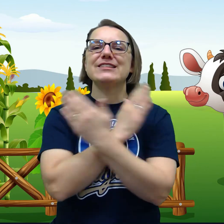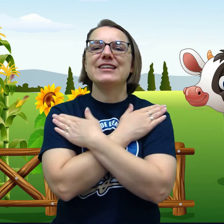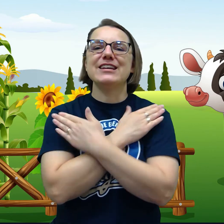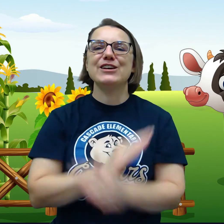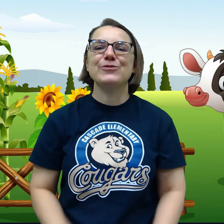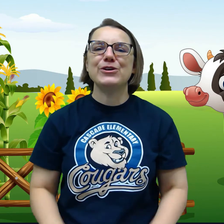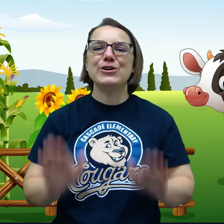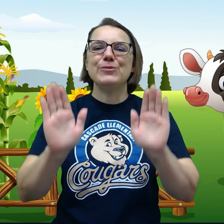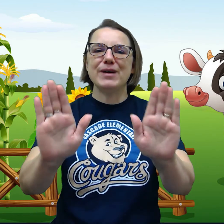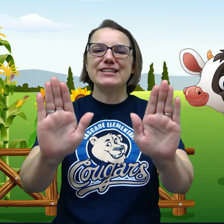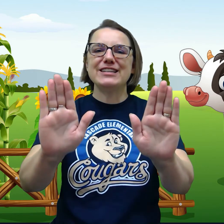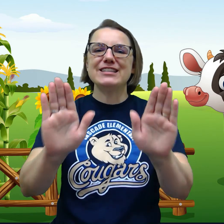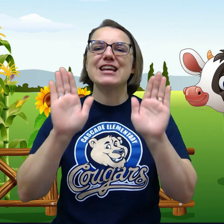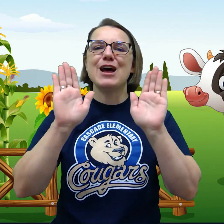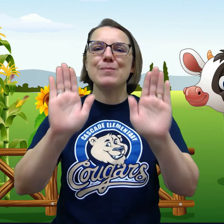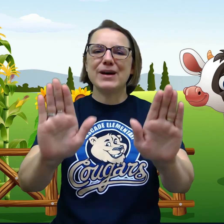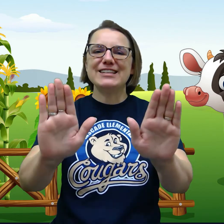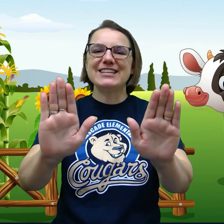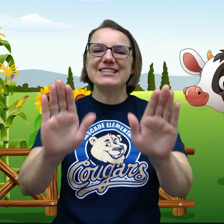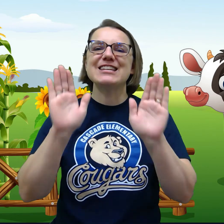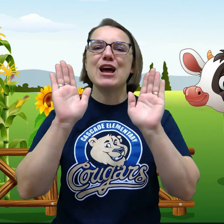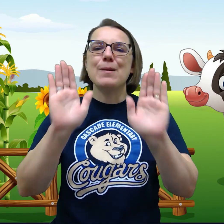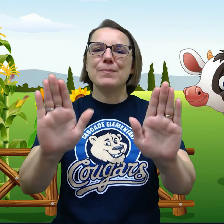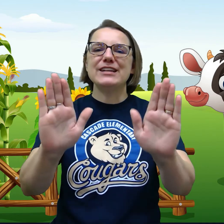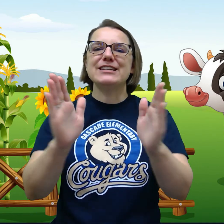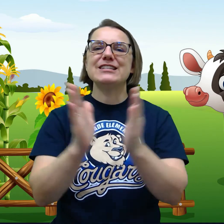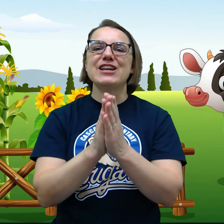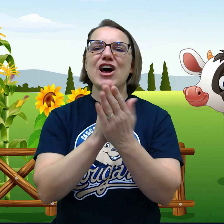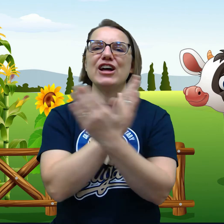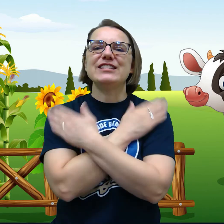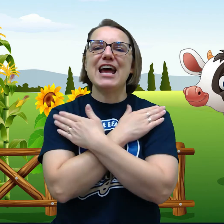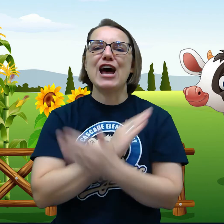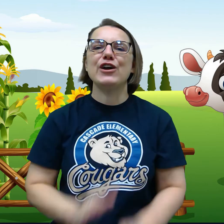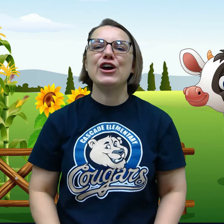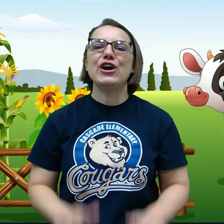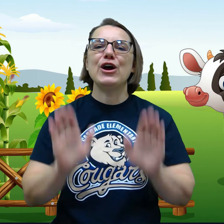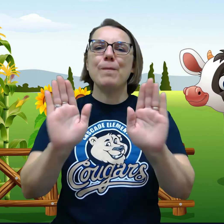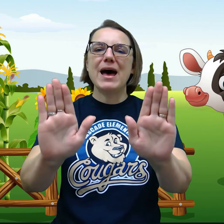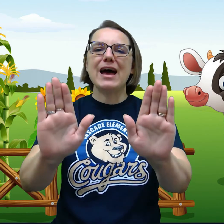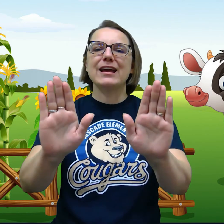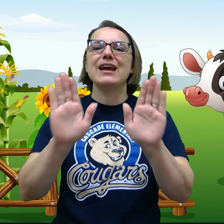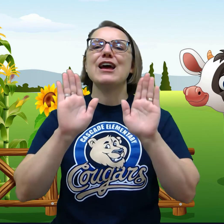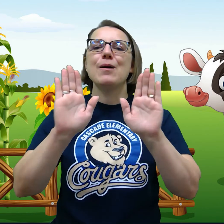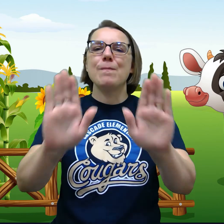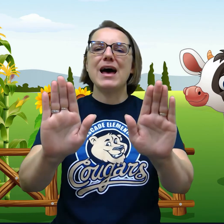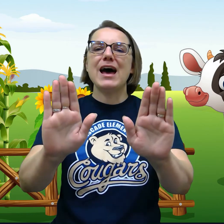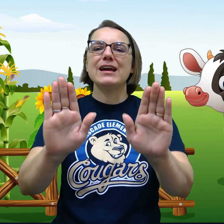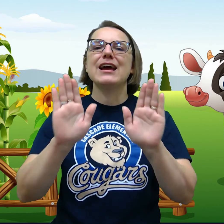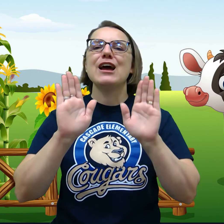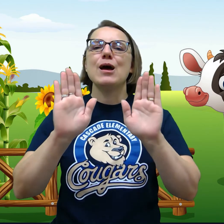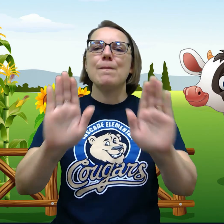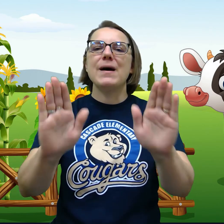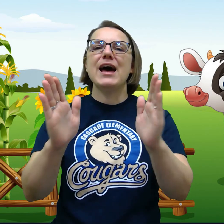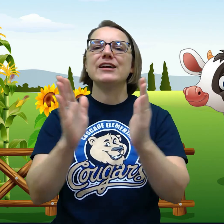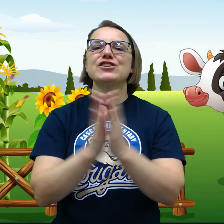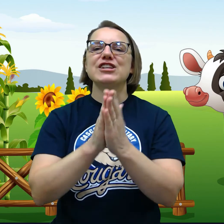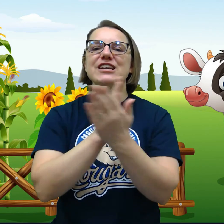silver buttons, buttons, buttons, all down her back, back, back. She